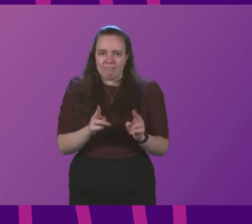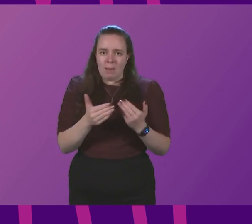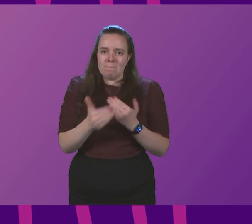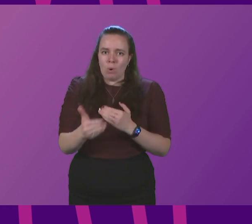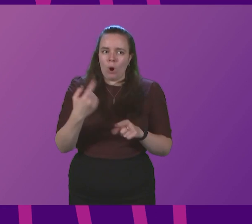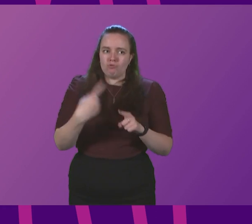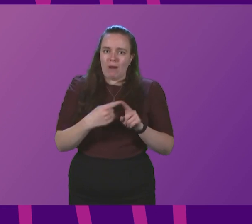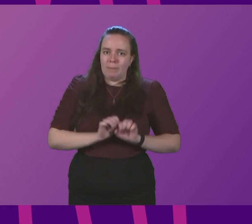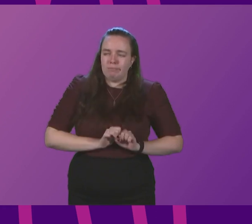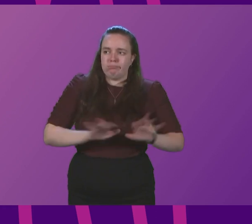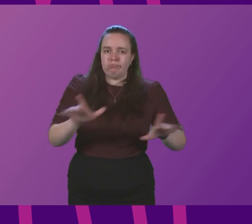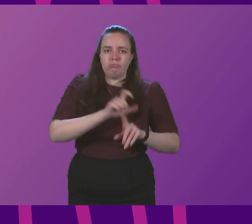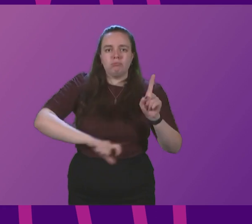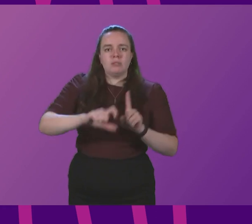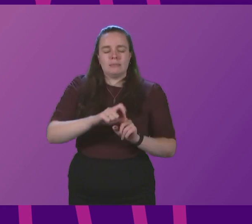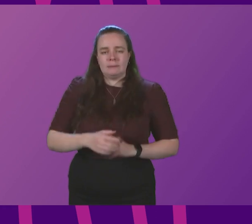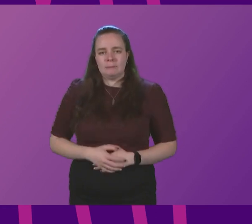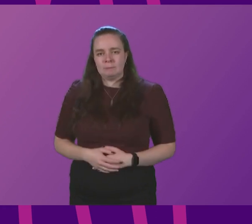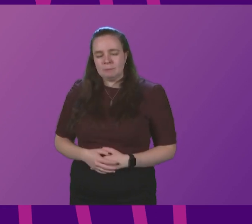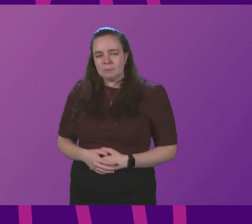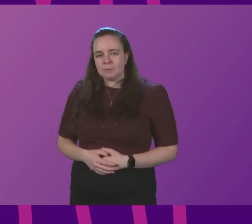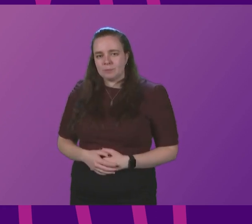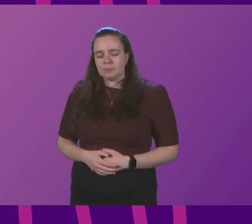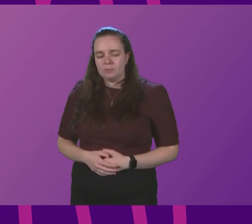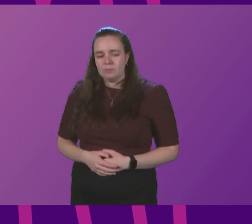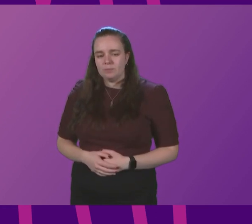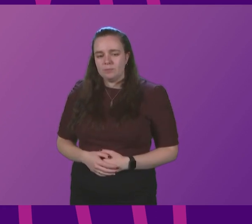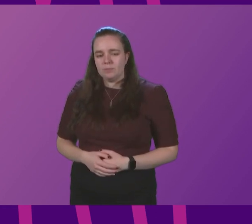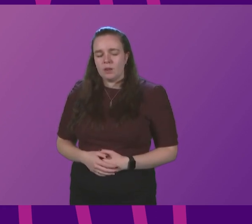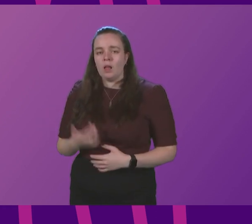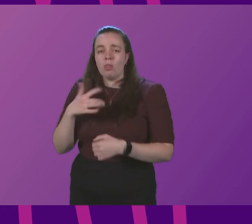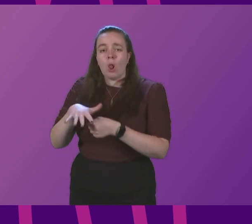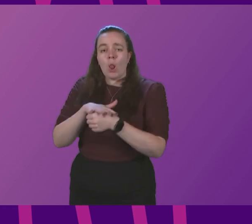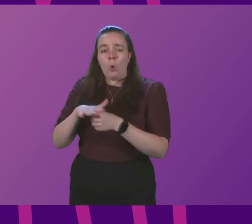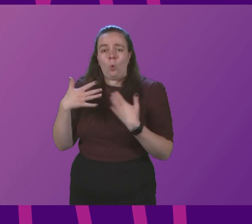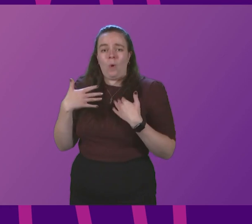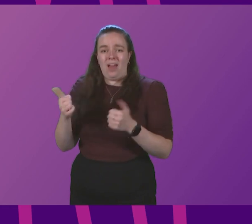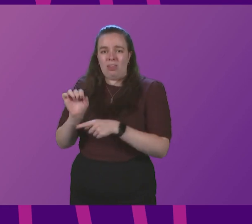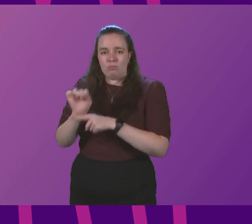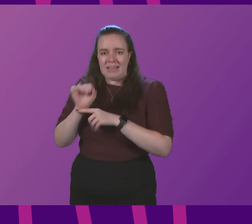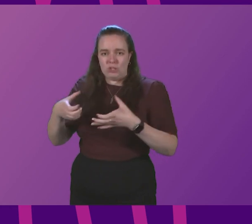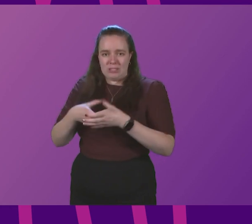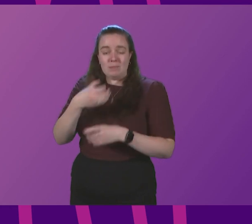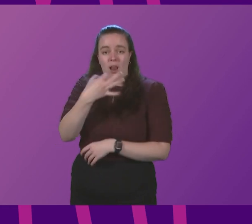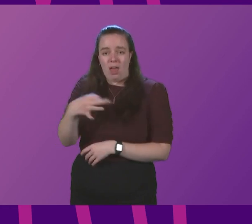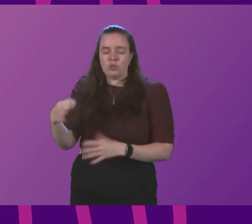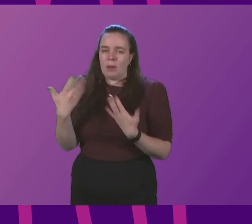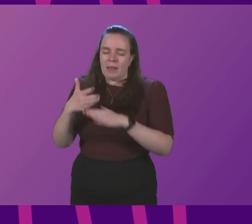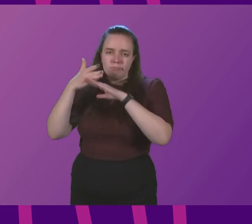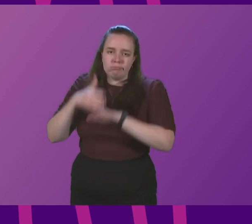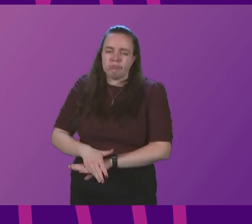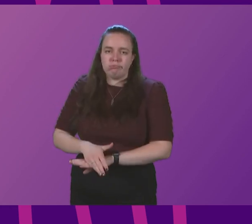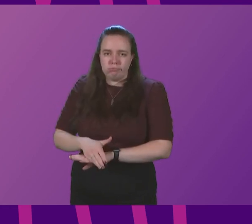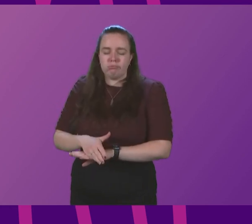rapid community transmission? First Minister. The local health protection teams in Lanarkshire have been working hard through